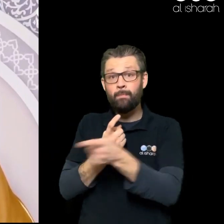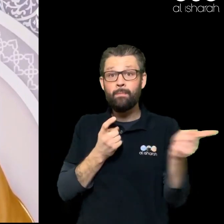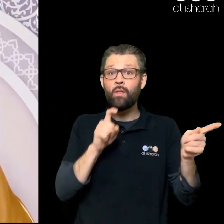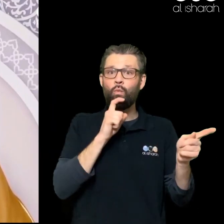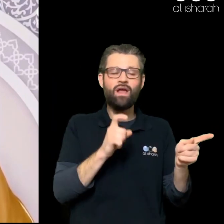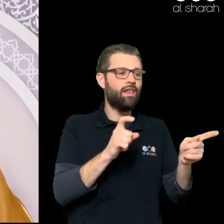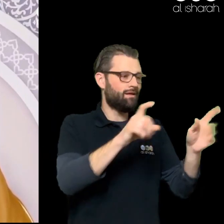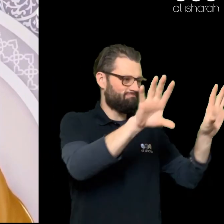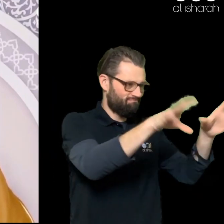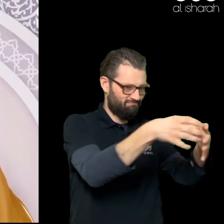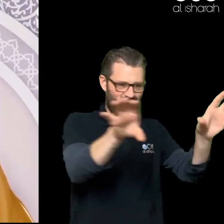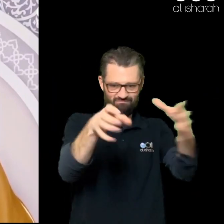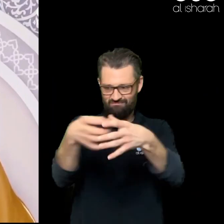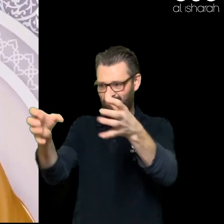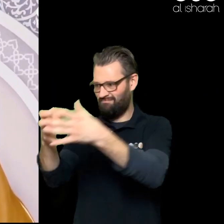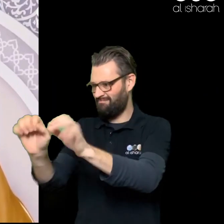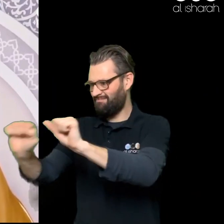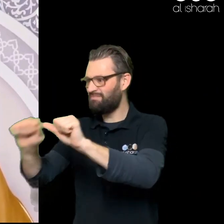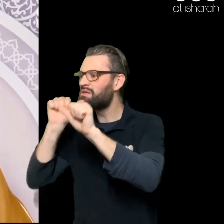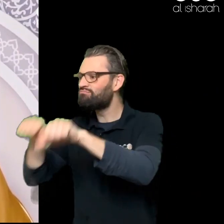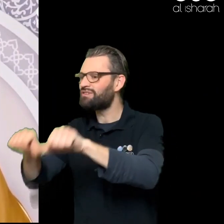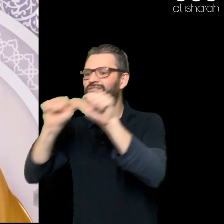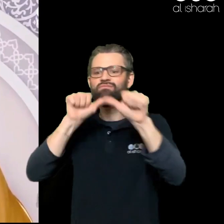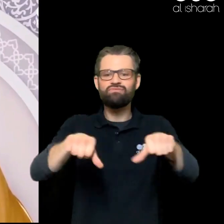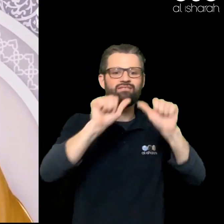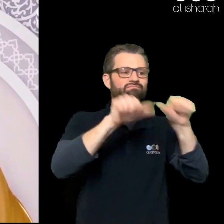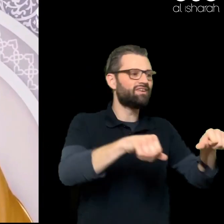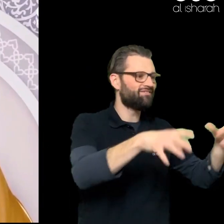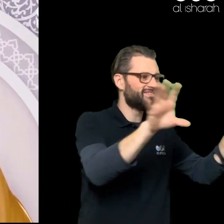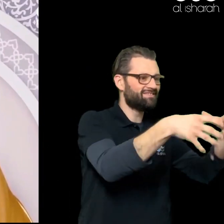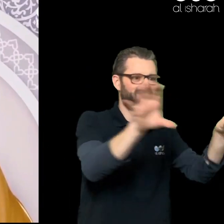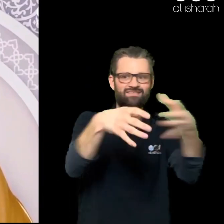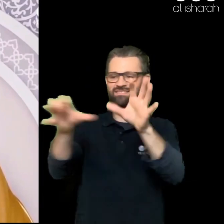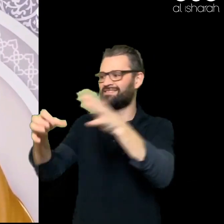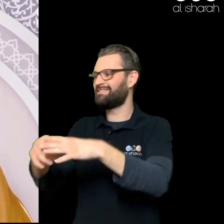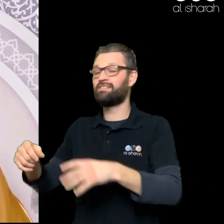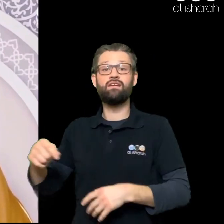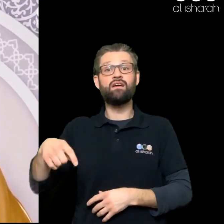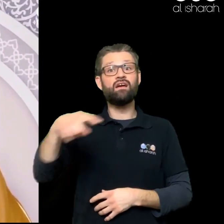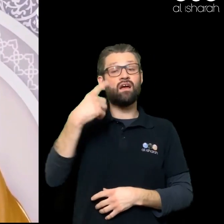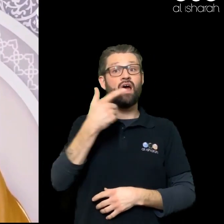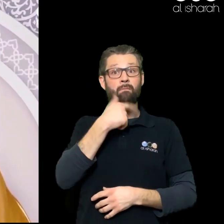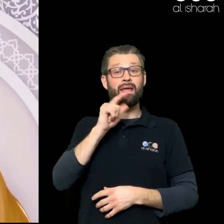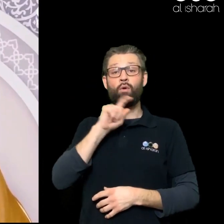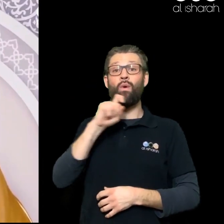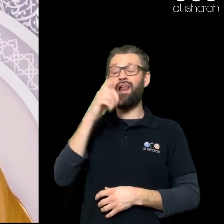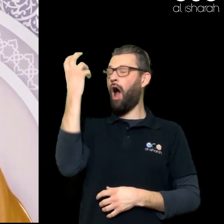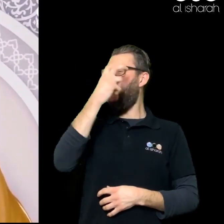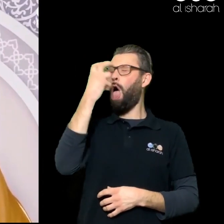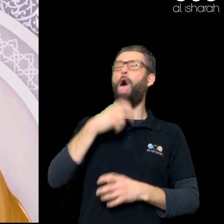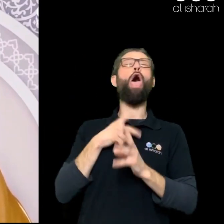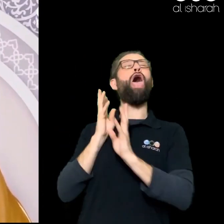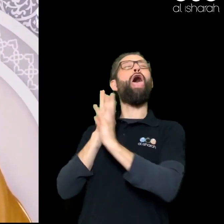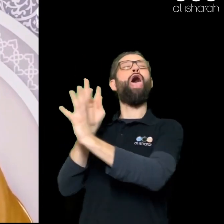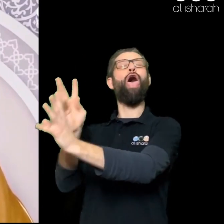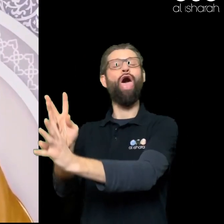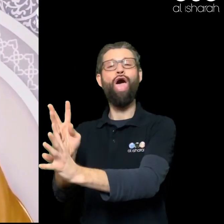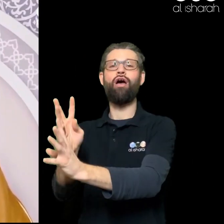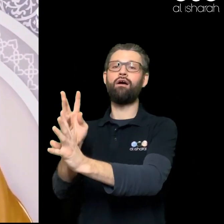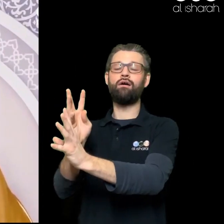Will blindly Follow And therefore My brothers And sisters When it is A good challenge A good trend Be part